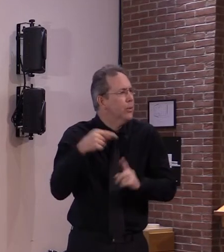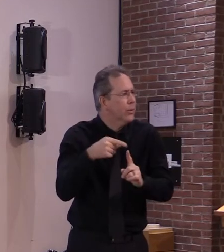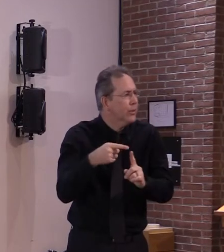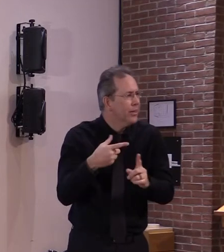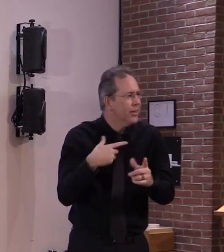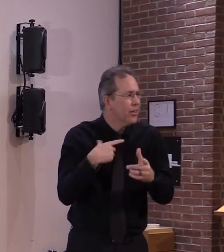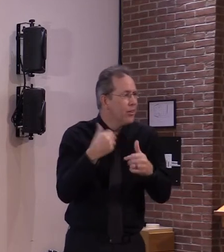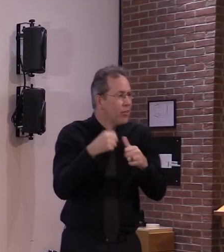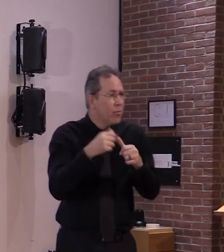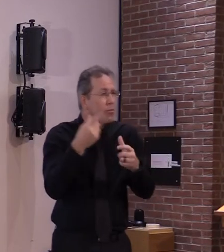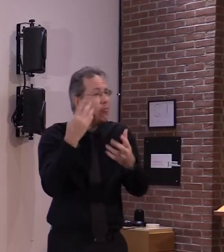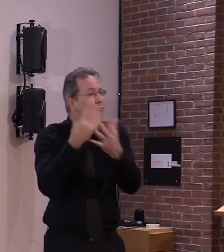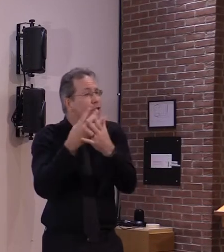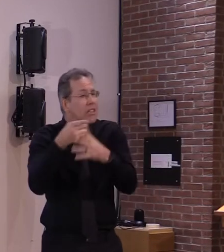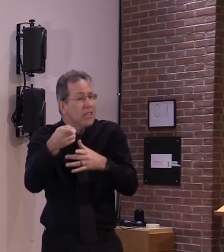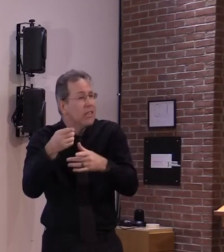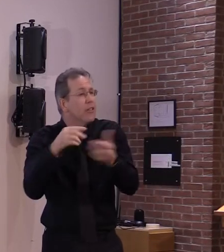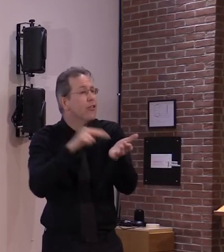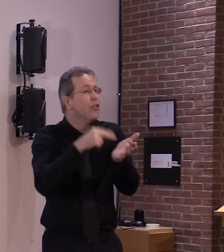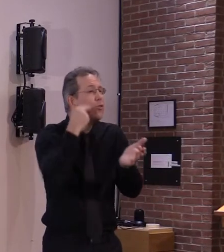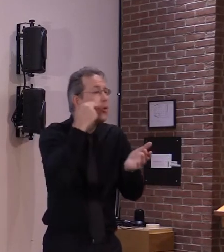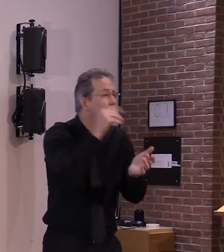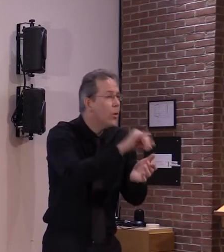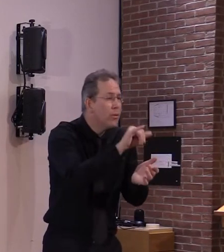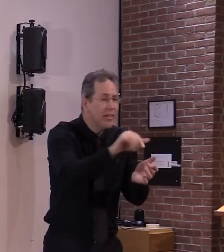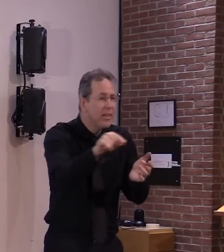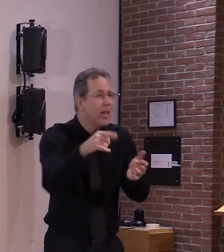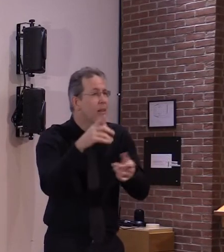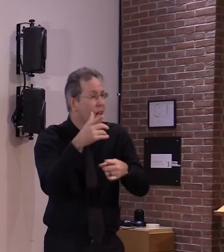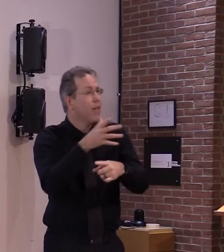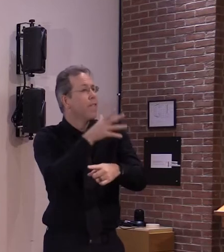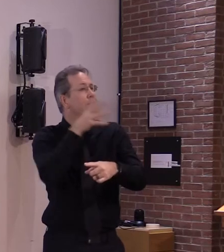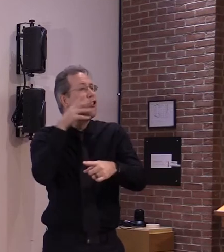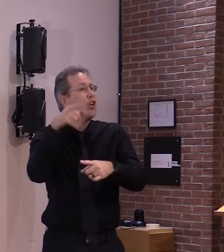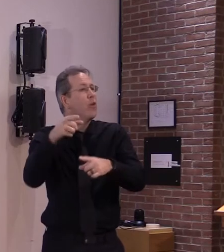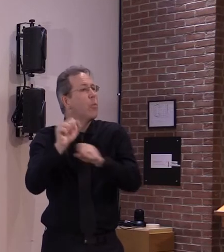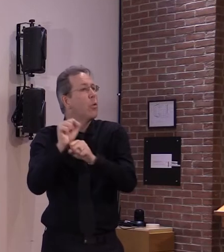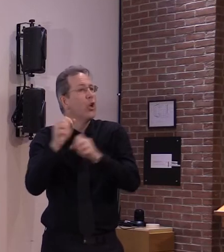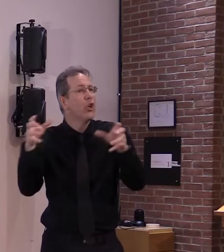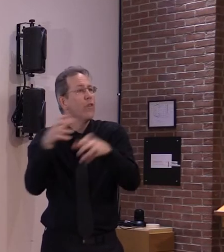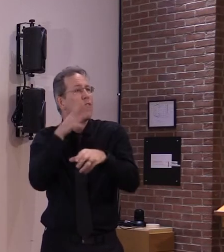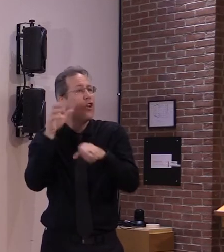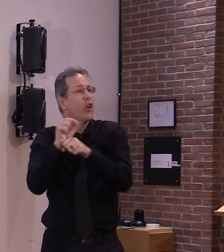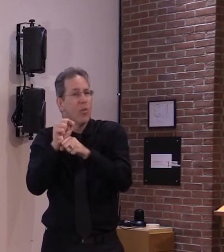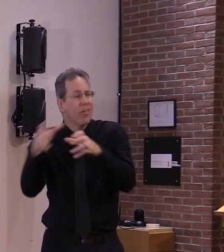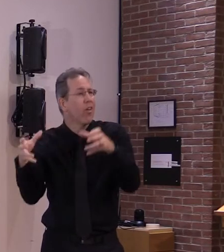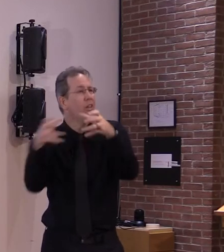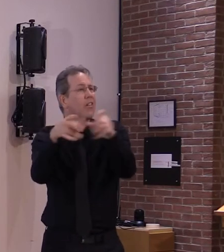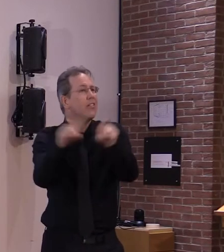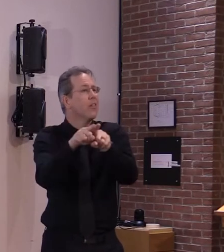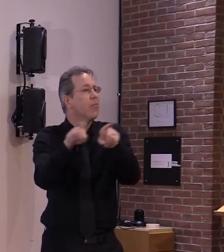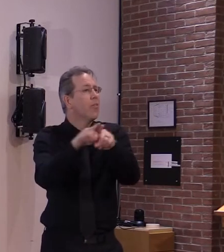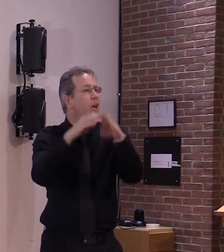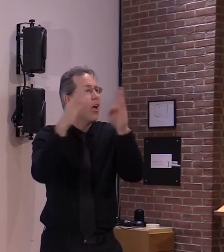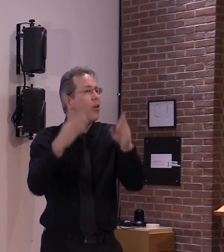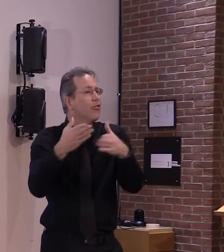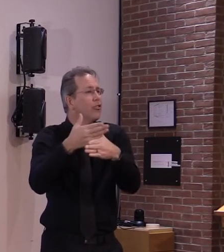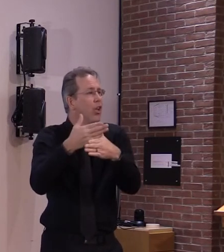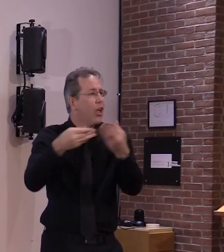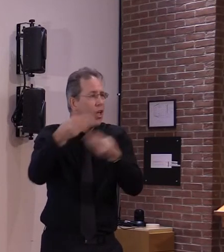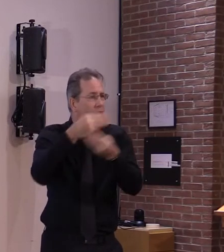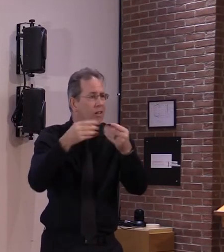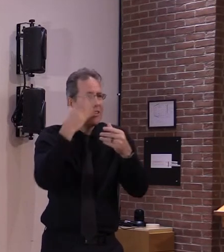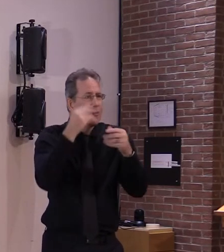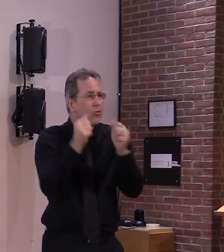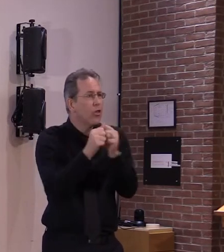and at least one of which was in a guest worker population who lived in congregate